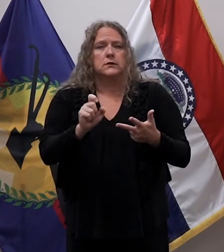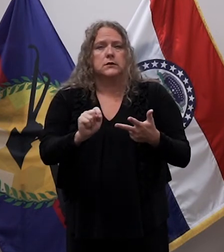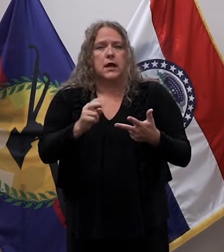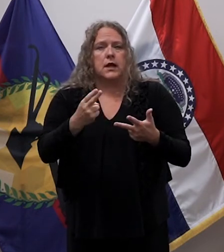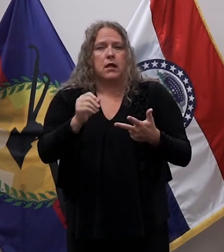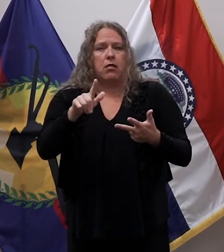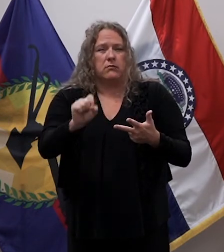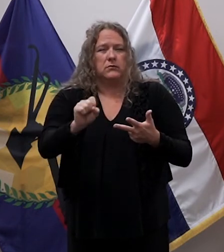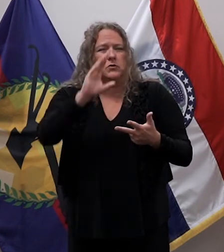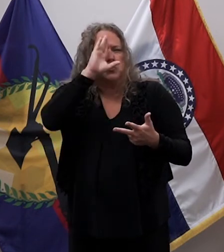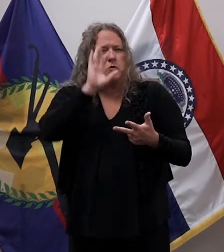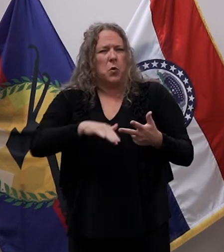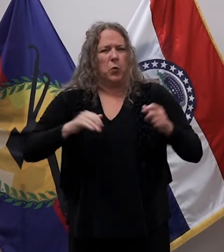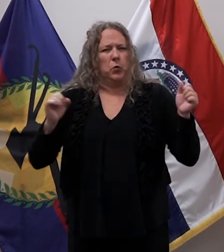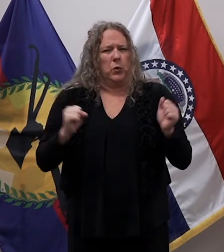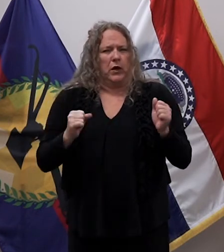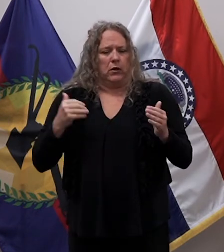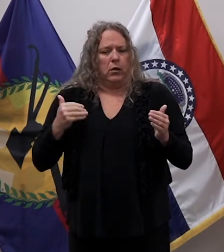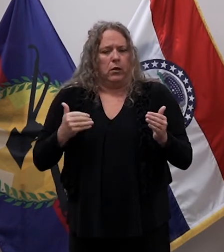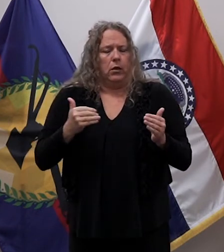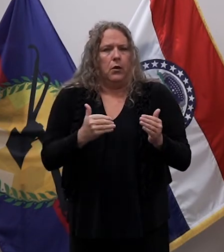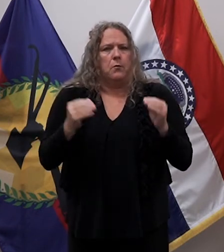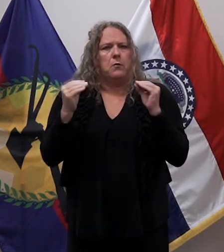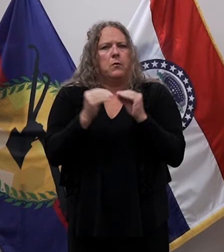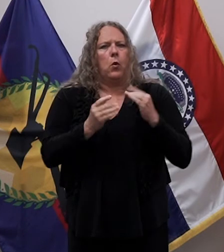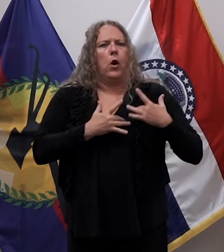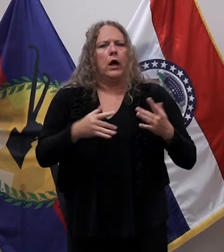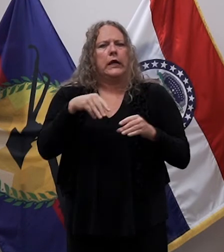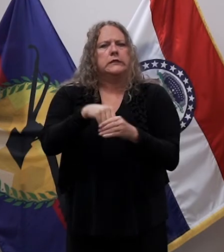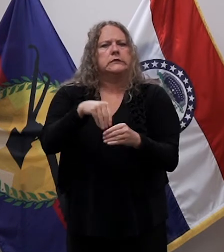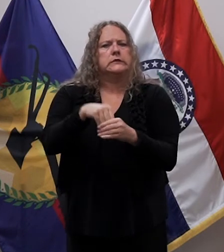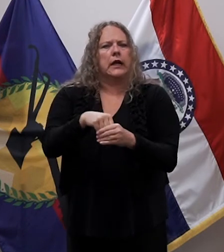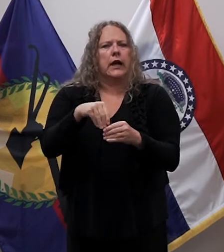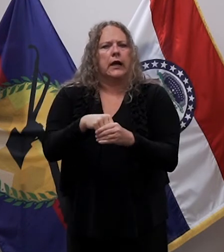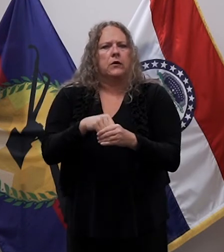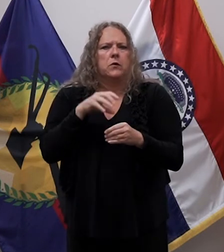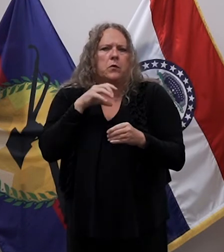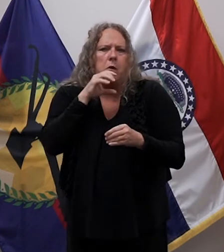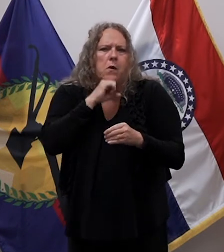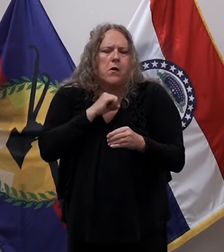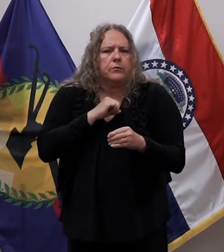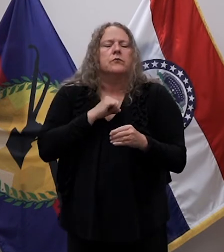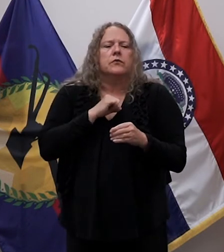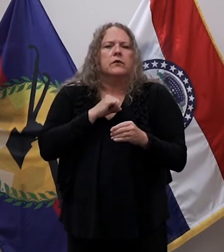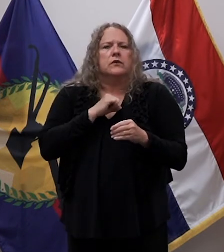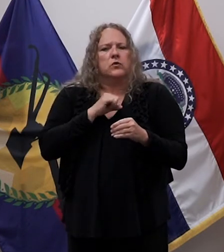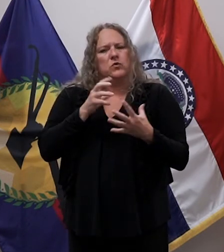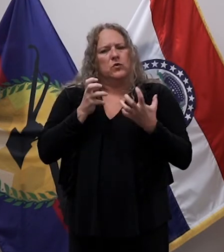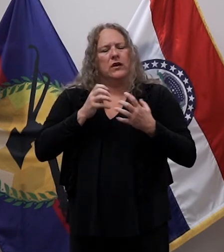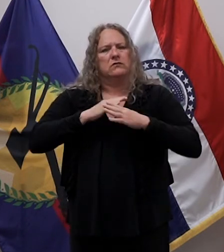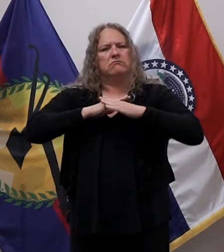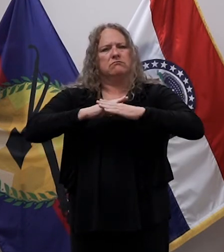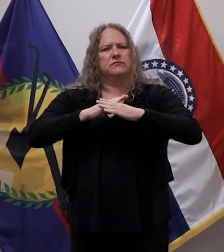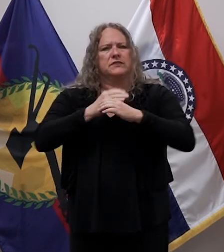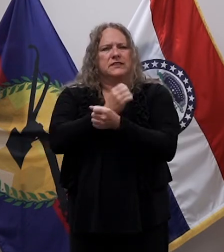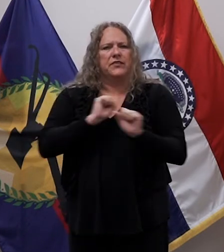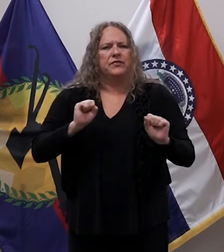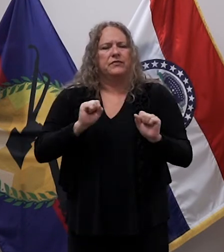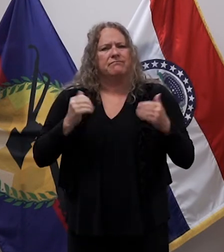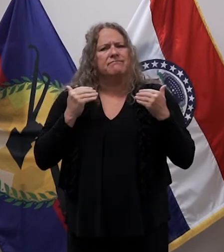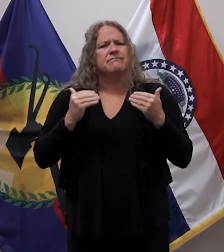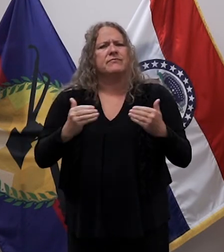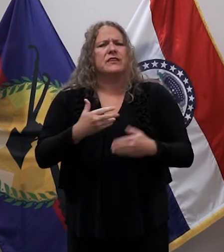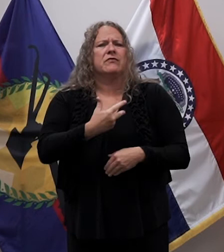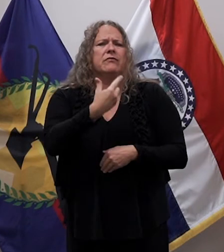more people indoors for longer periods of time, let's do all that we can to keep one another safe. Get vaccinated against the flu and COVID-19.